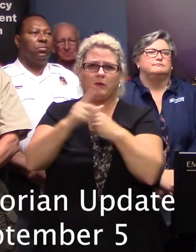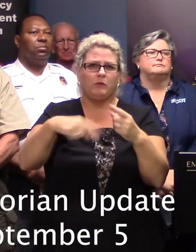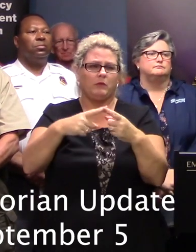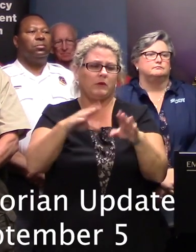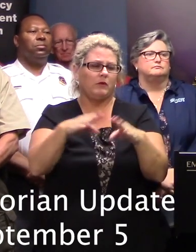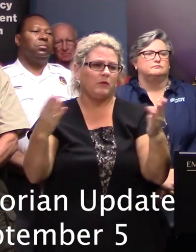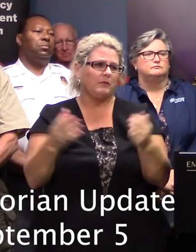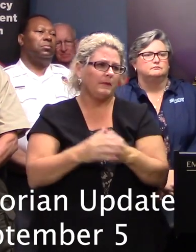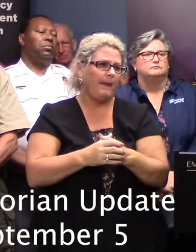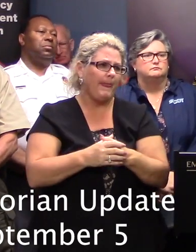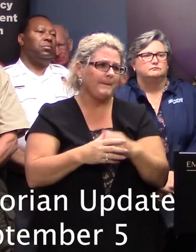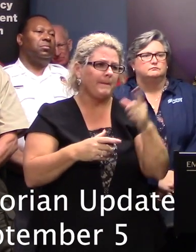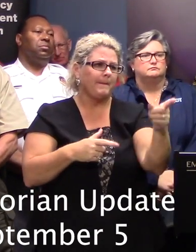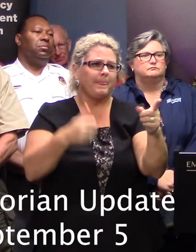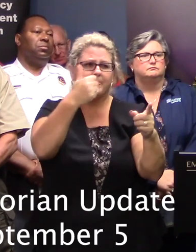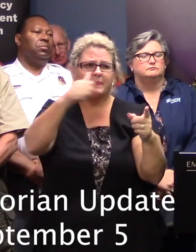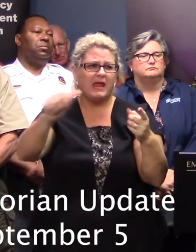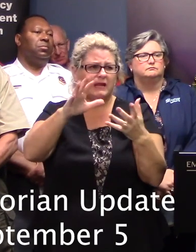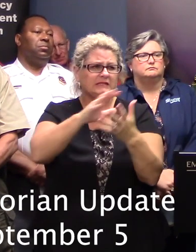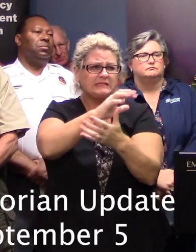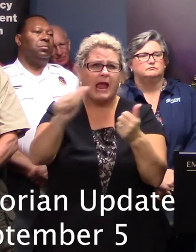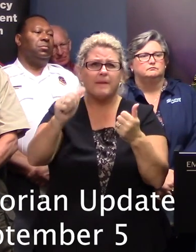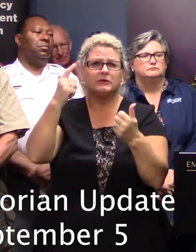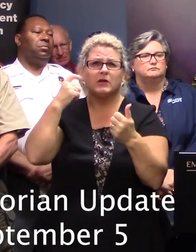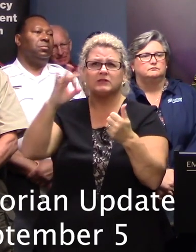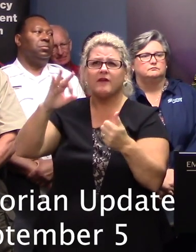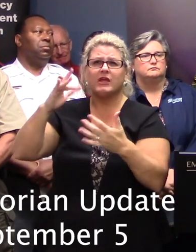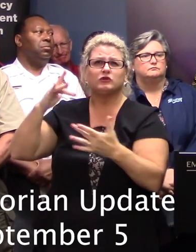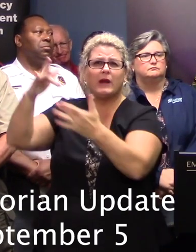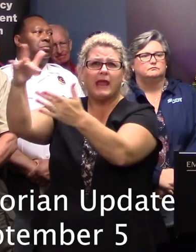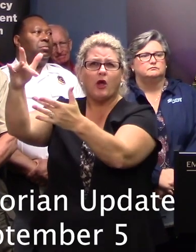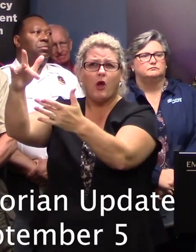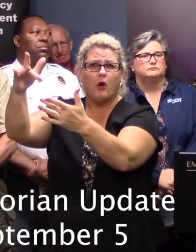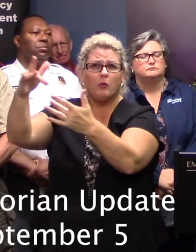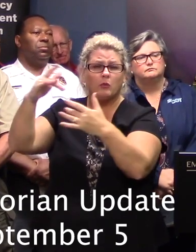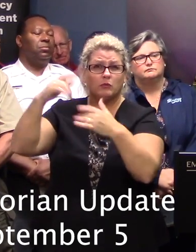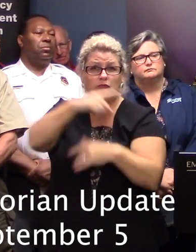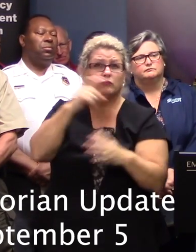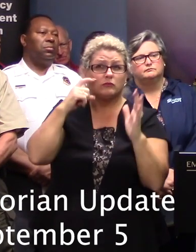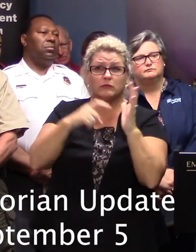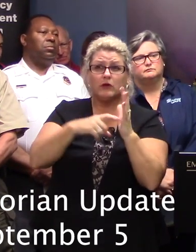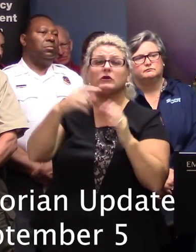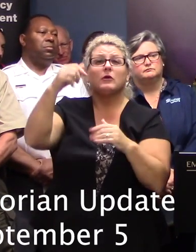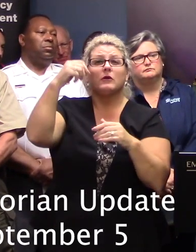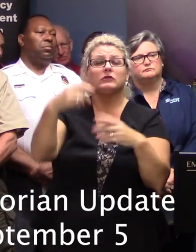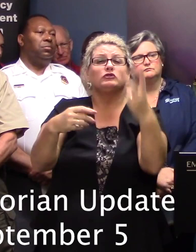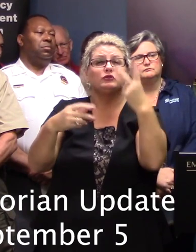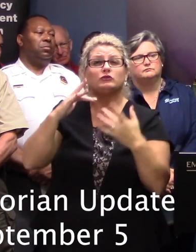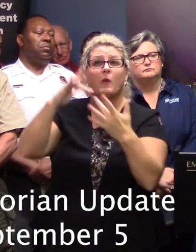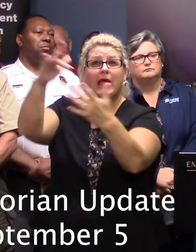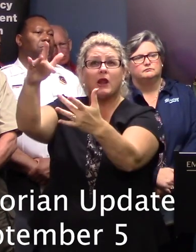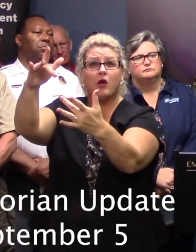is there any damage specific to the two confirmed tornadoes or is it too early to tell is there any damage been reported from the